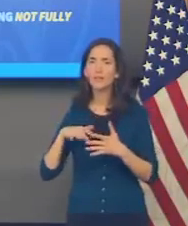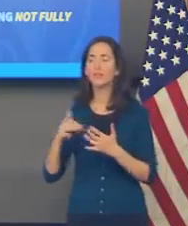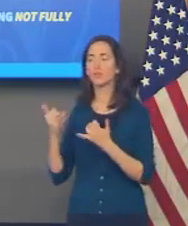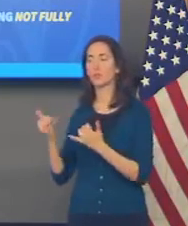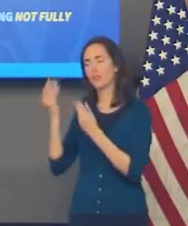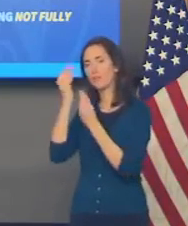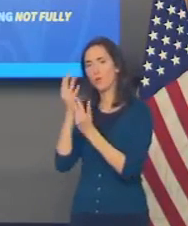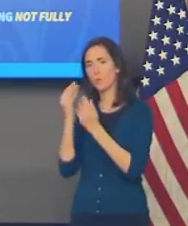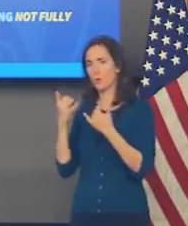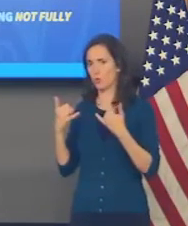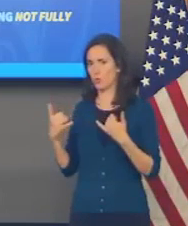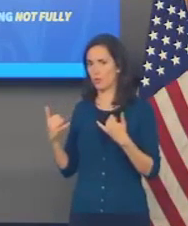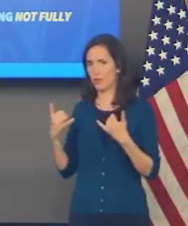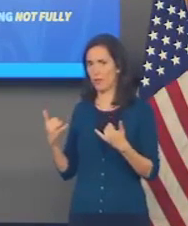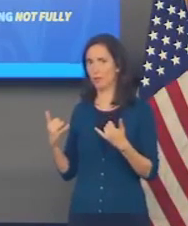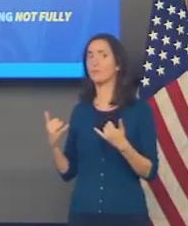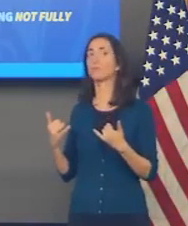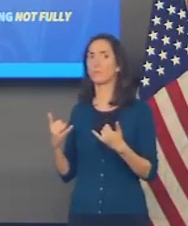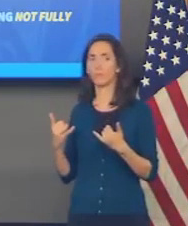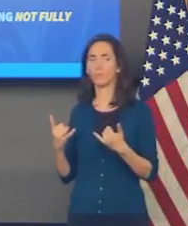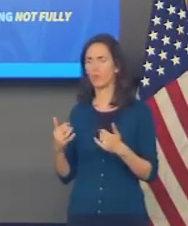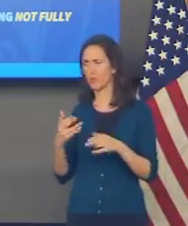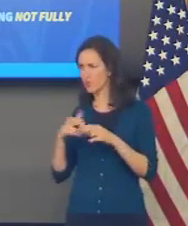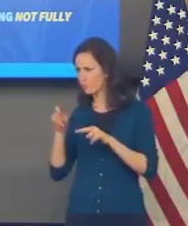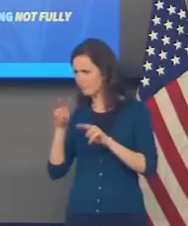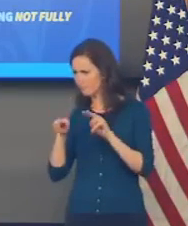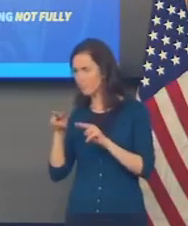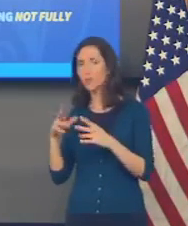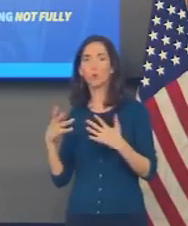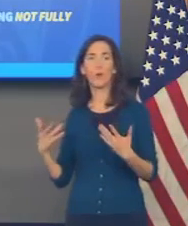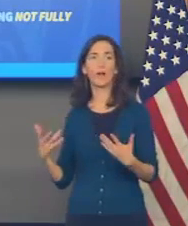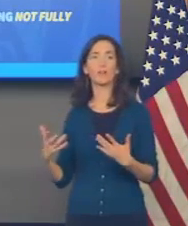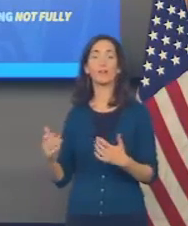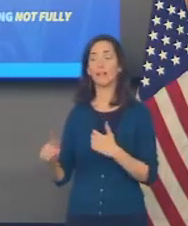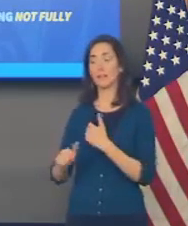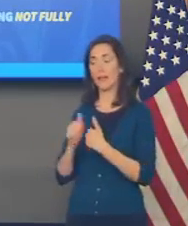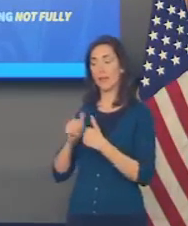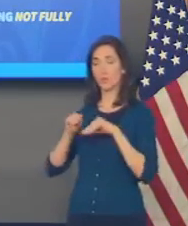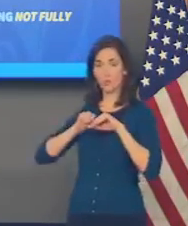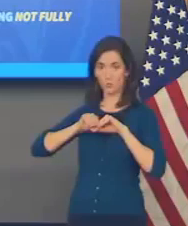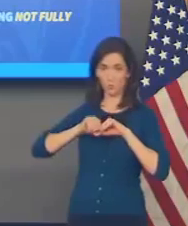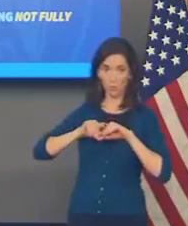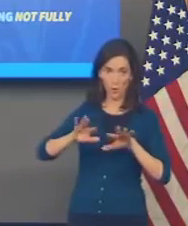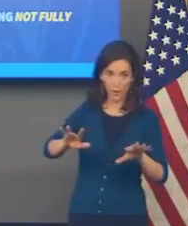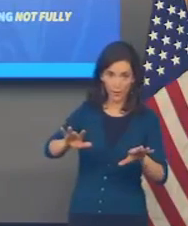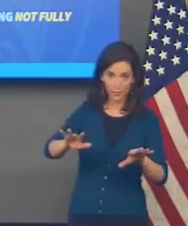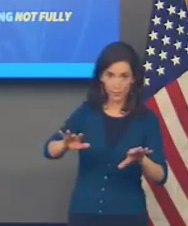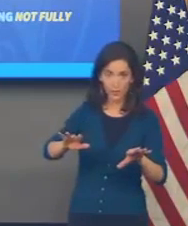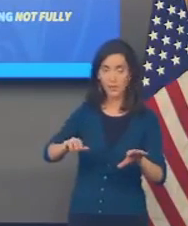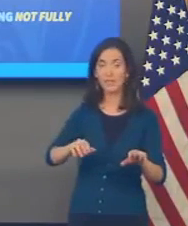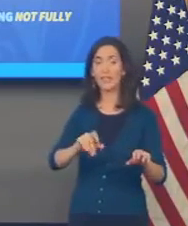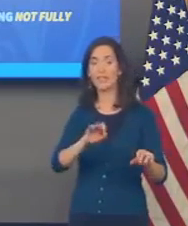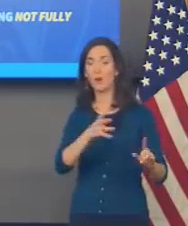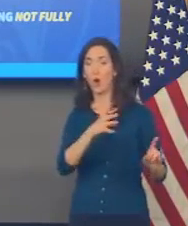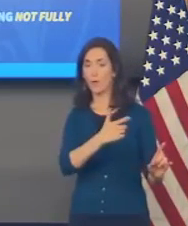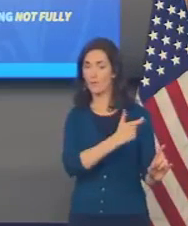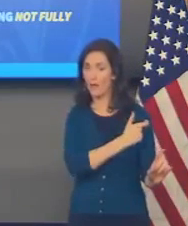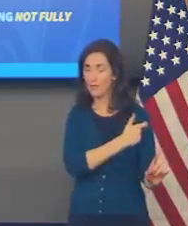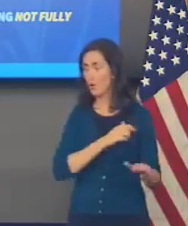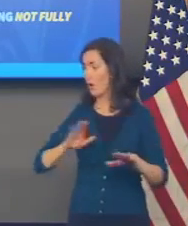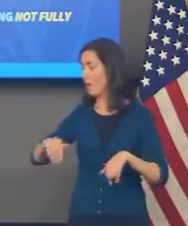today on very quick glance, it seems like the risk of transmission and vaccinated or unvaccinated